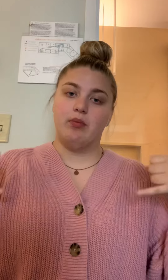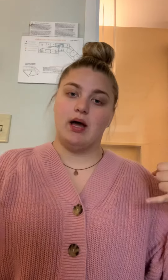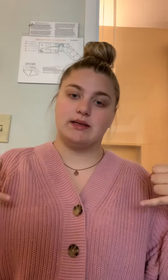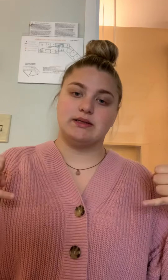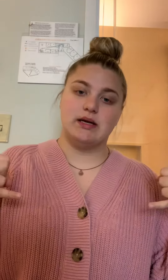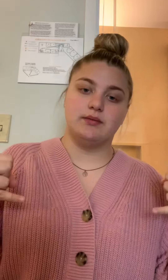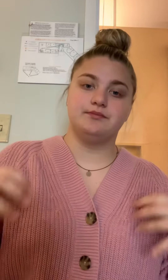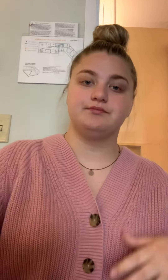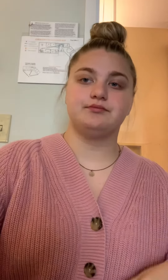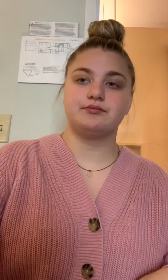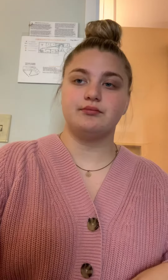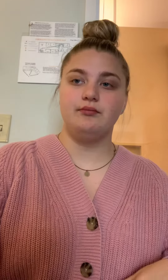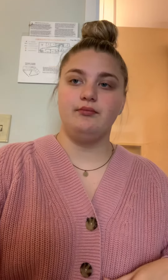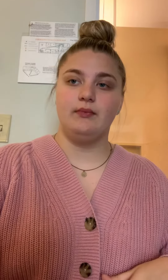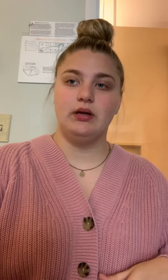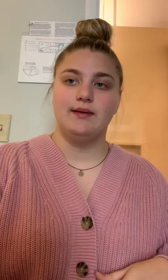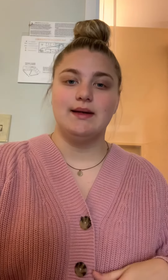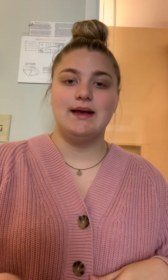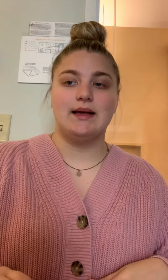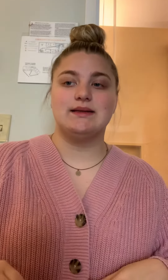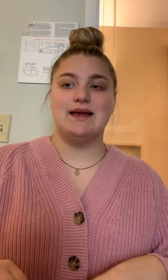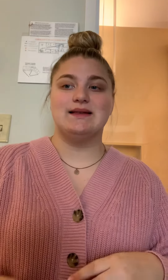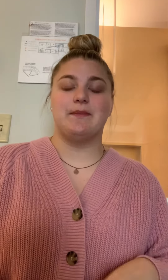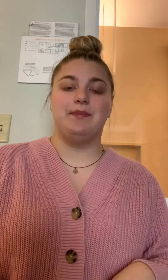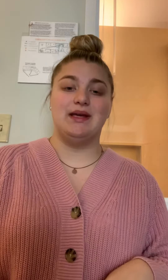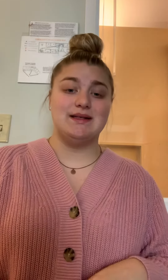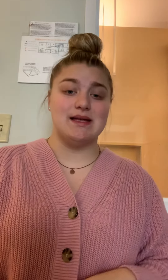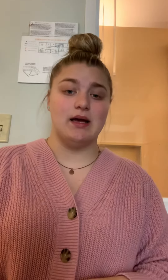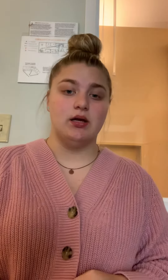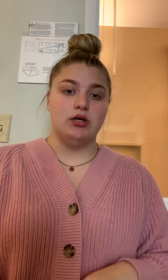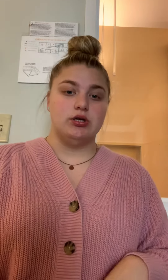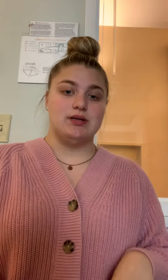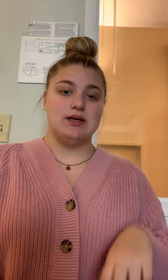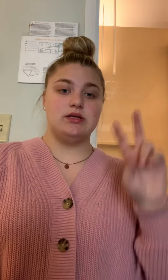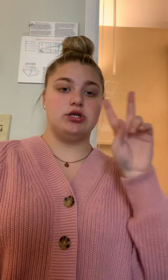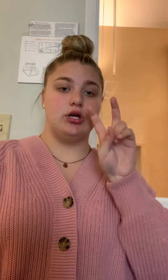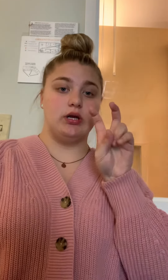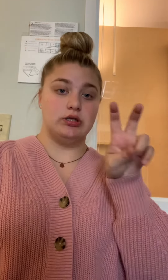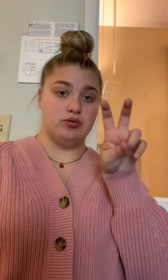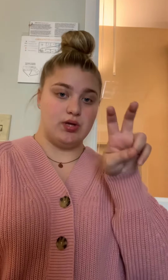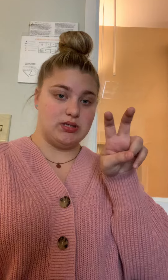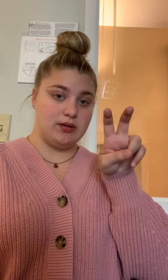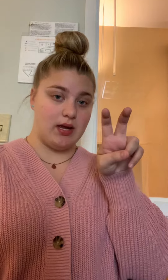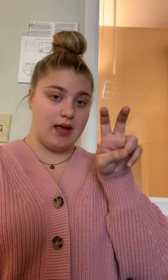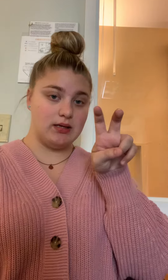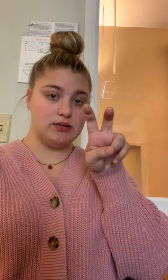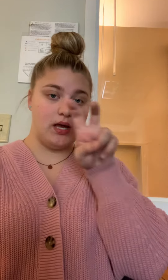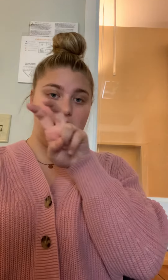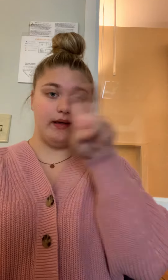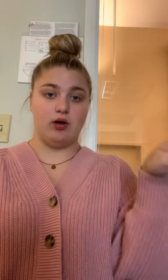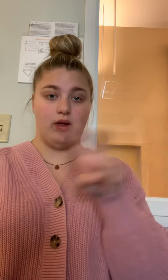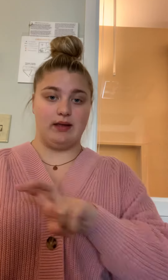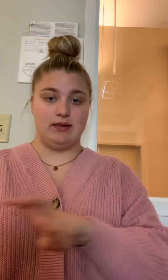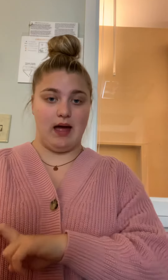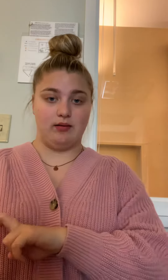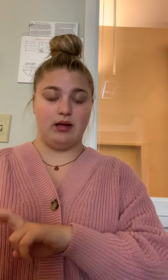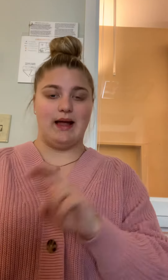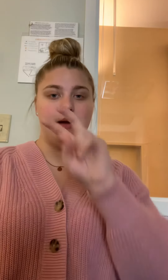Pasta. Next is pizza. So this, you're going to do this with your hands and go like that. Like kind of